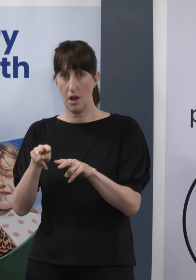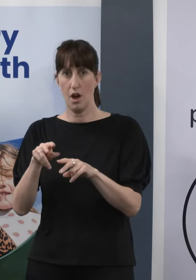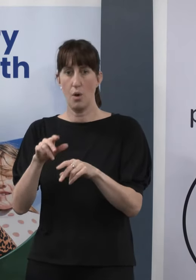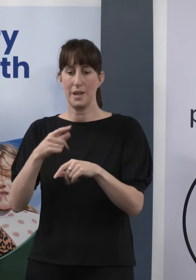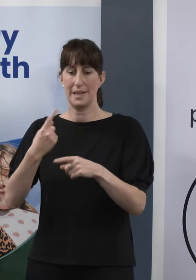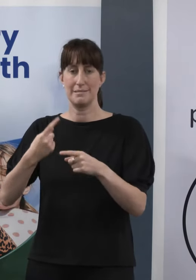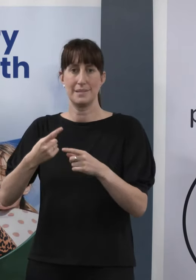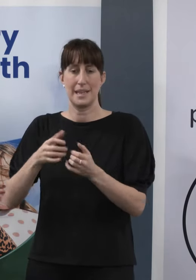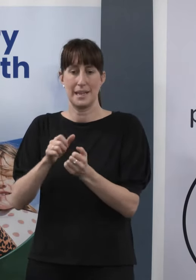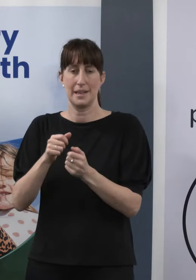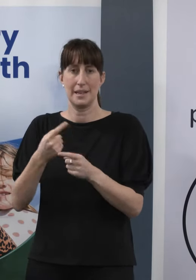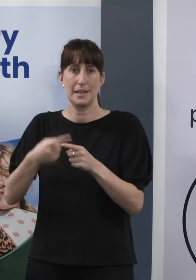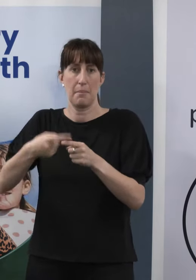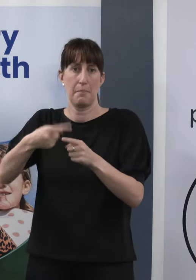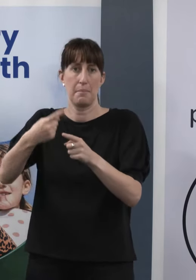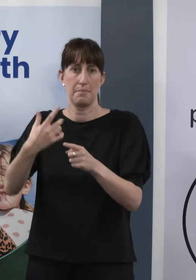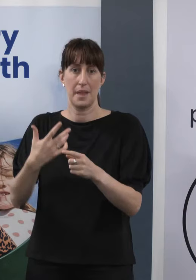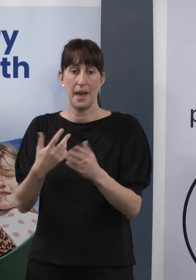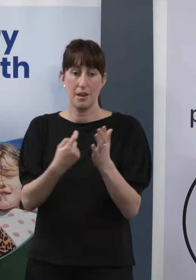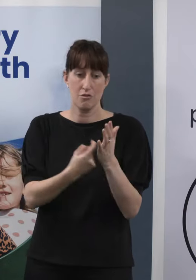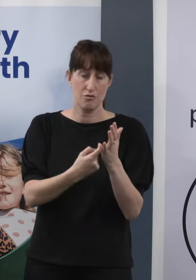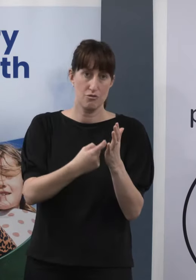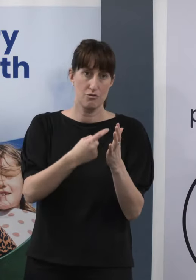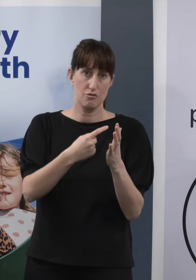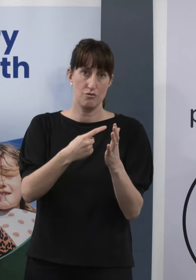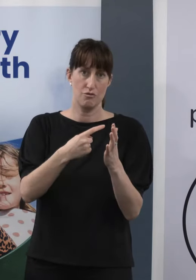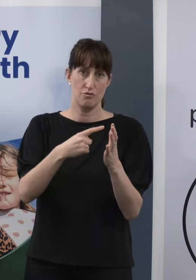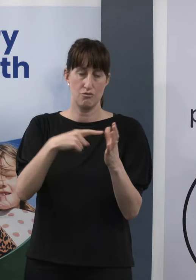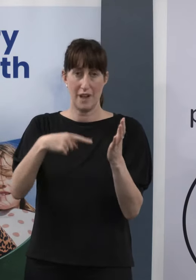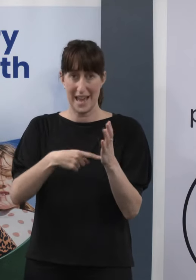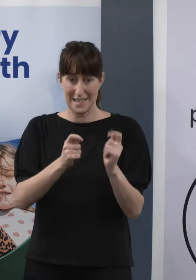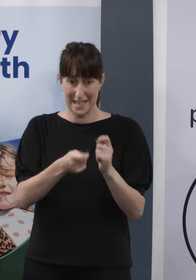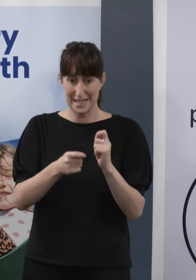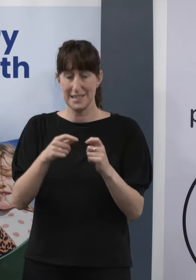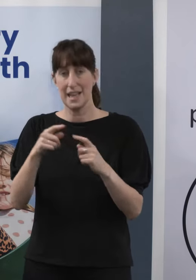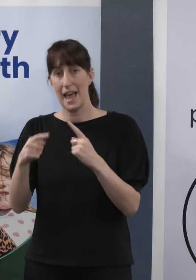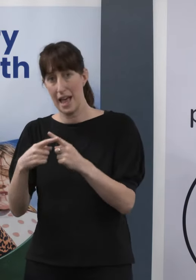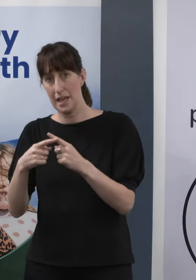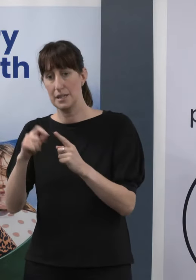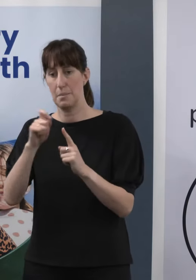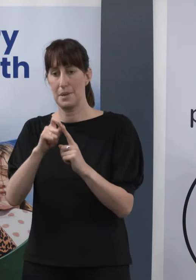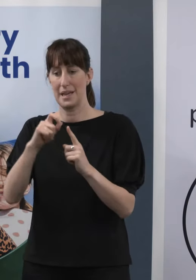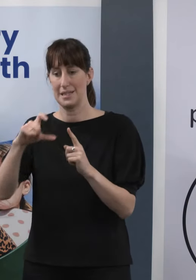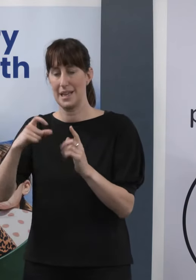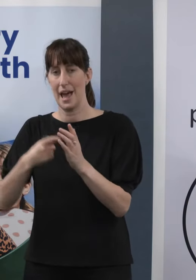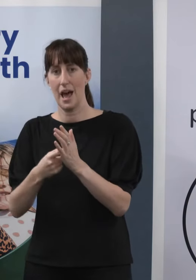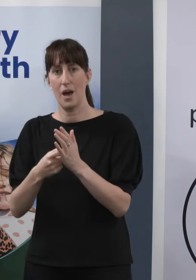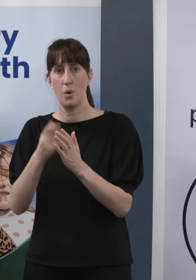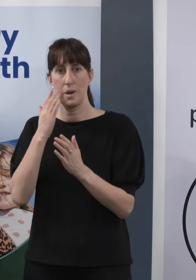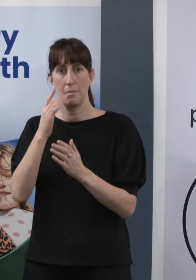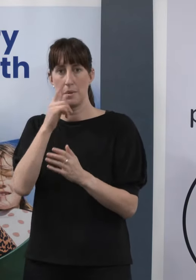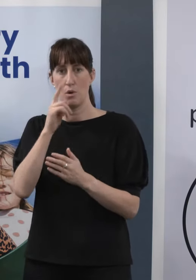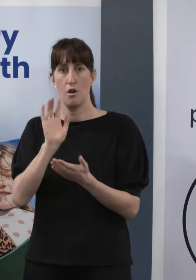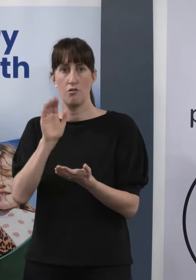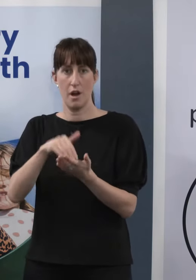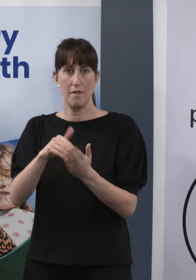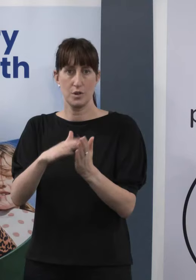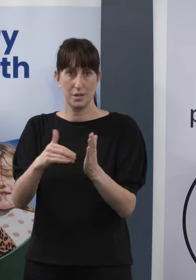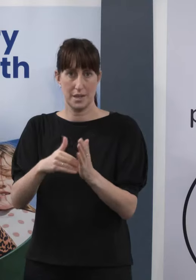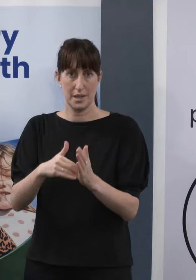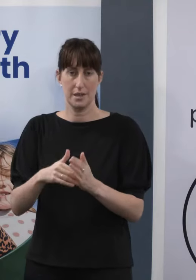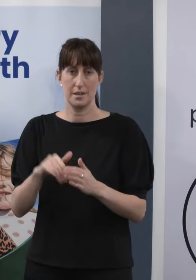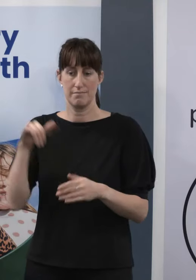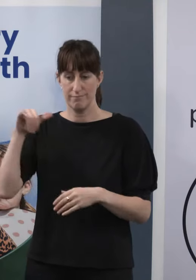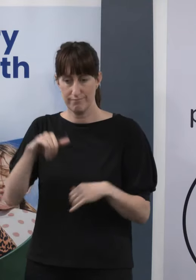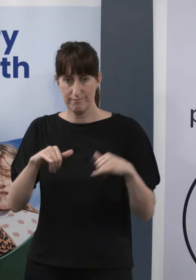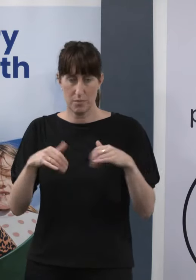positive at the border, that's with the rapid antigen test, and then go on to have the PCR test, as we discussed last week. Those who are